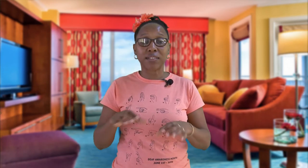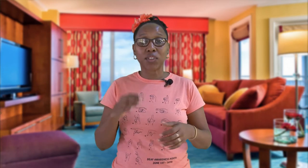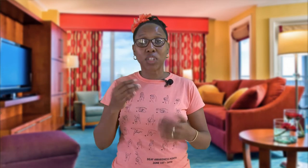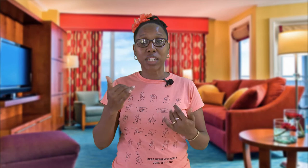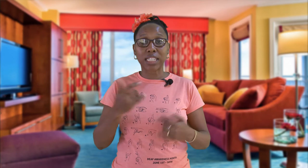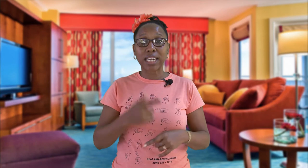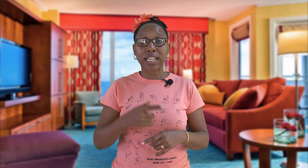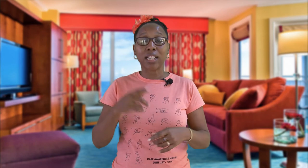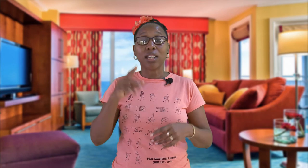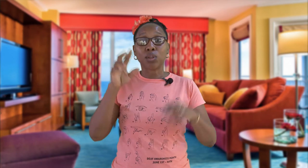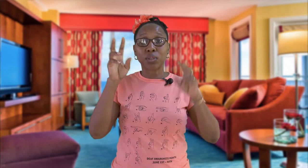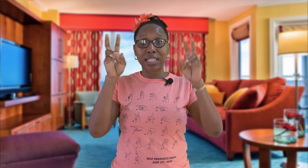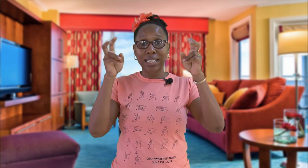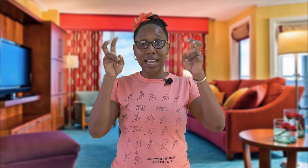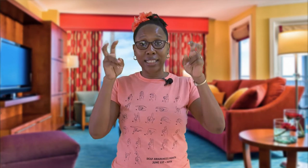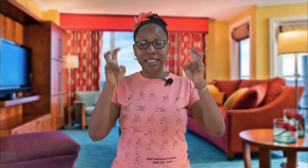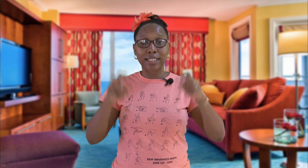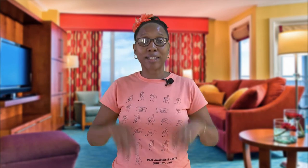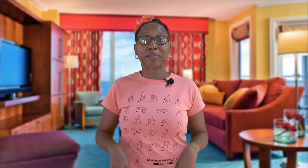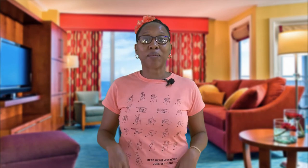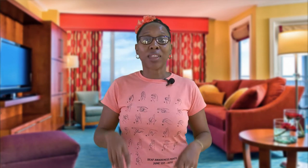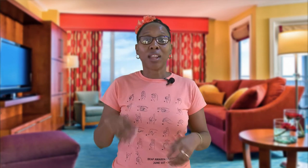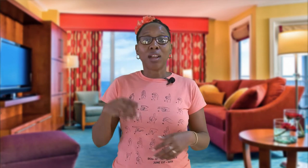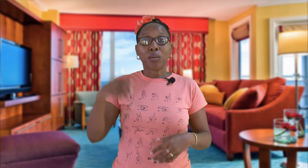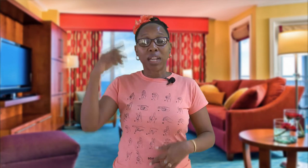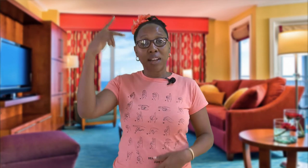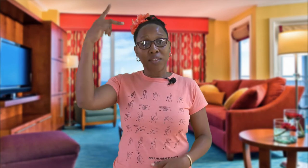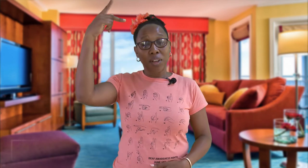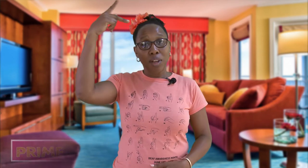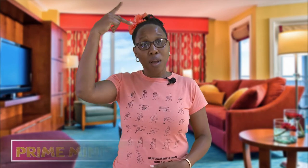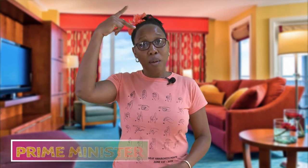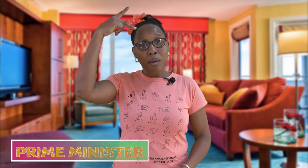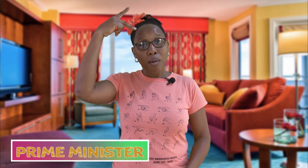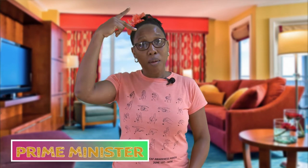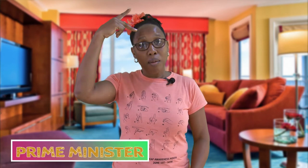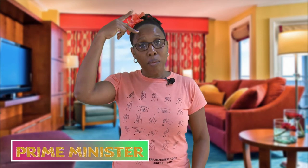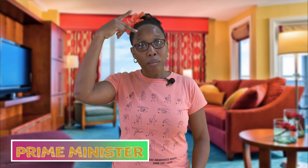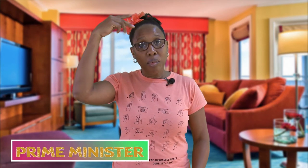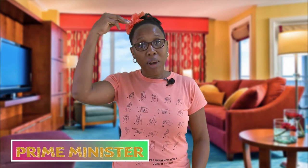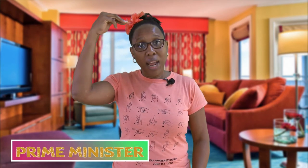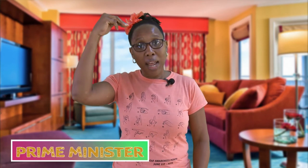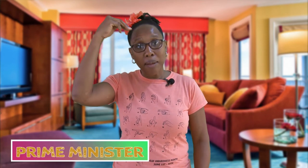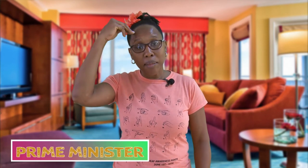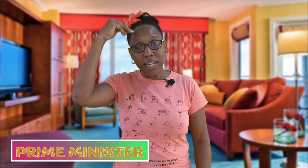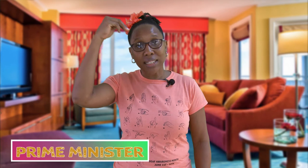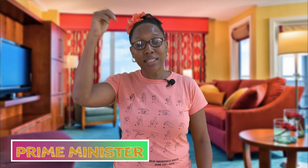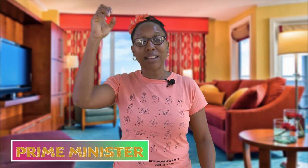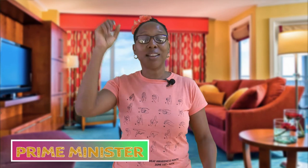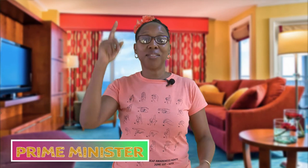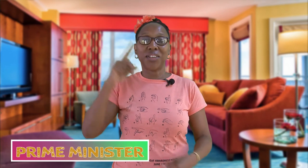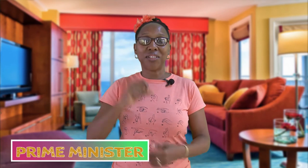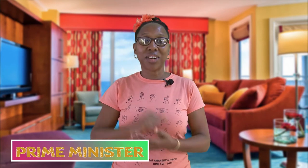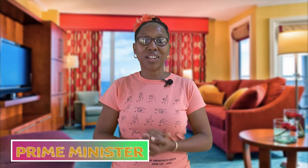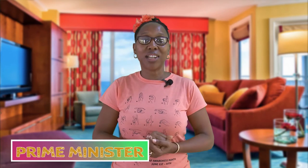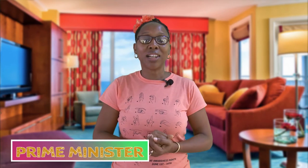did for today those titles we have a prime minister very good